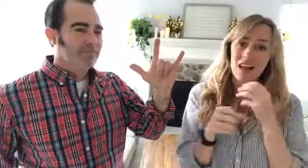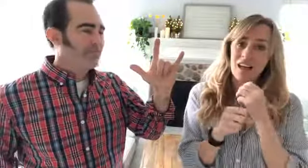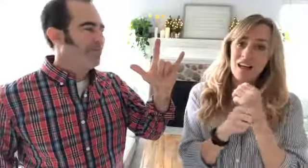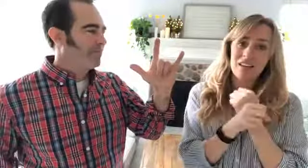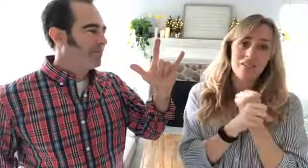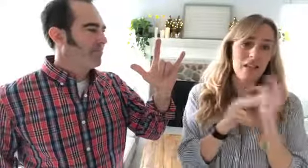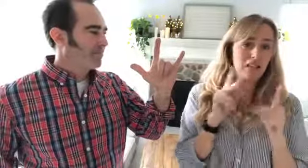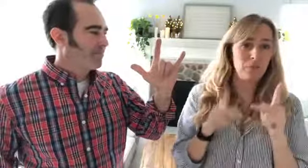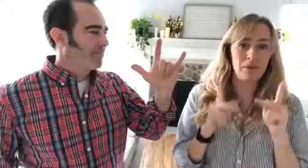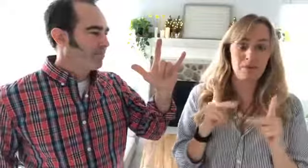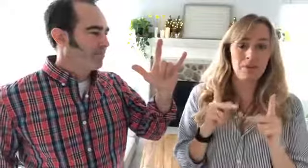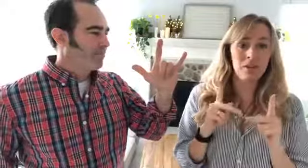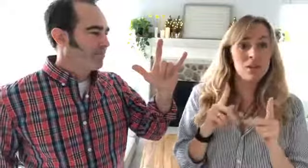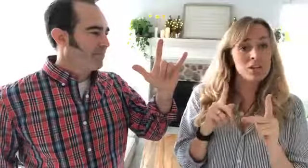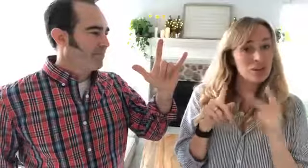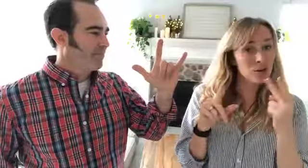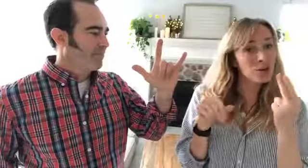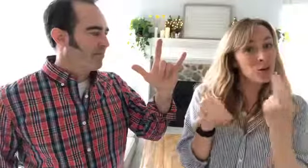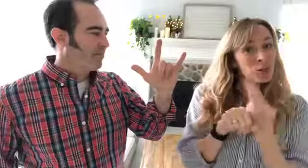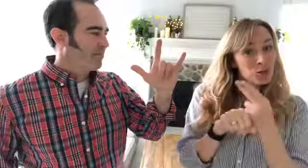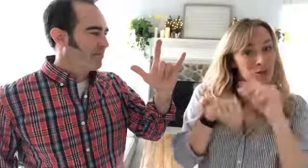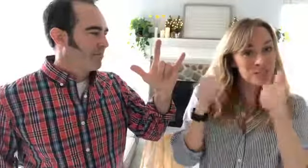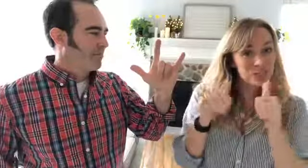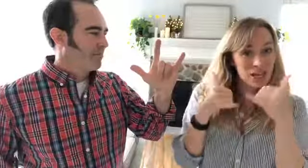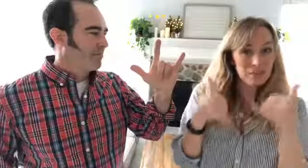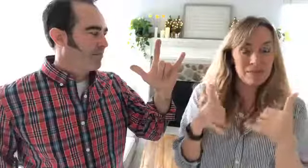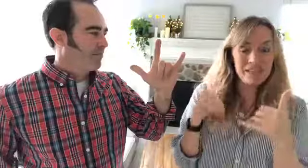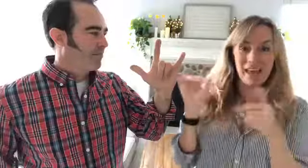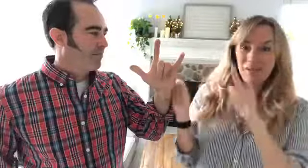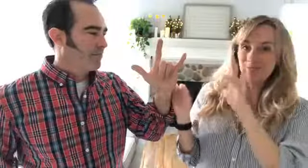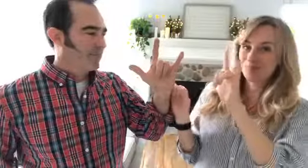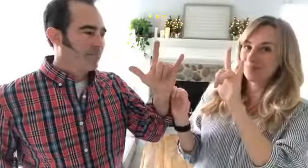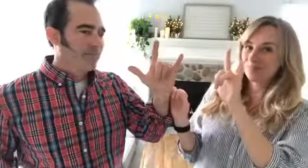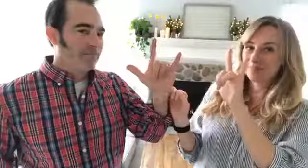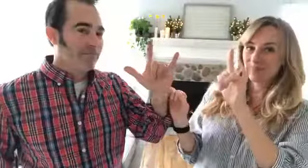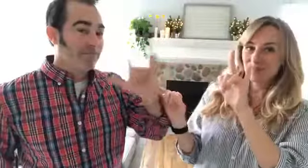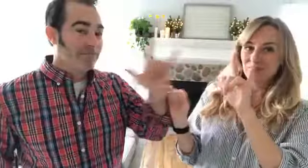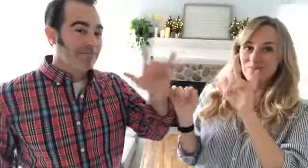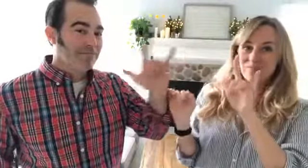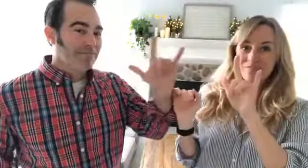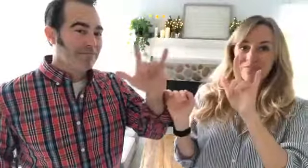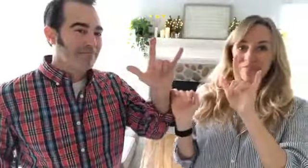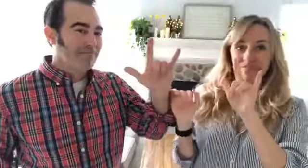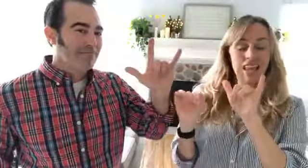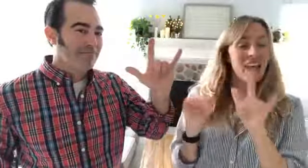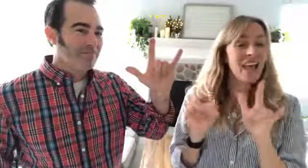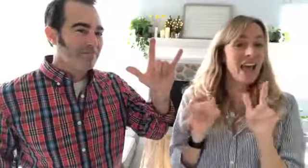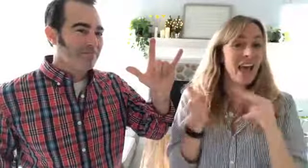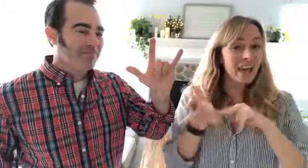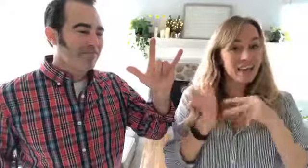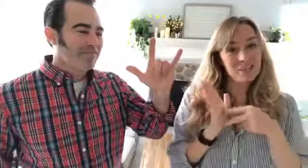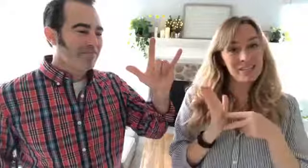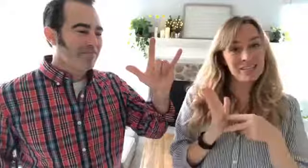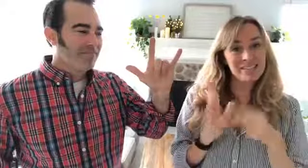of love people so use this shape today and it means